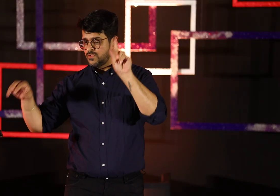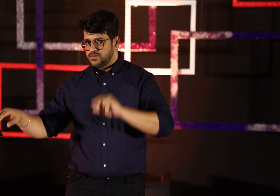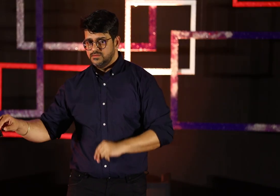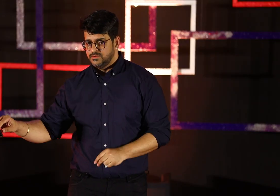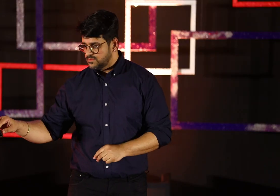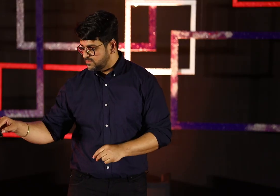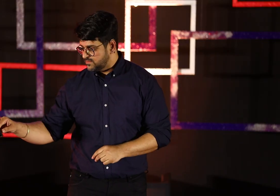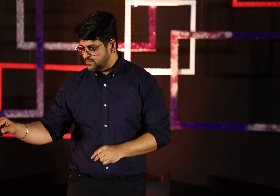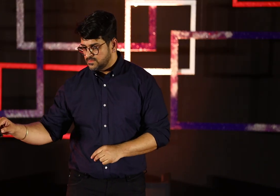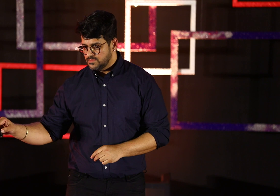The second video.